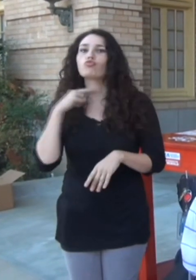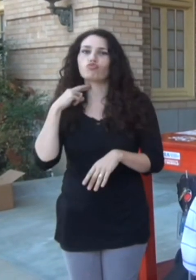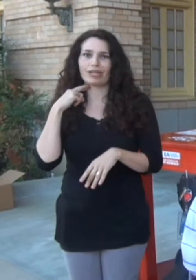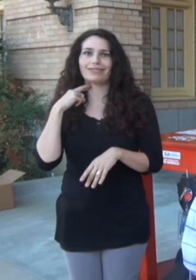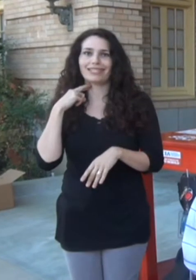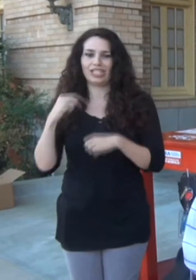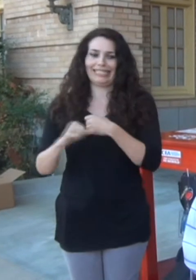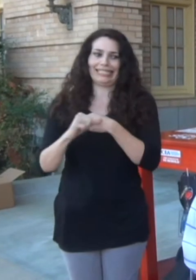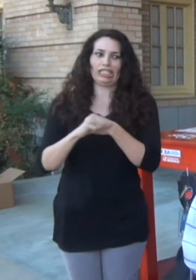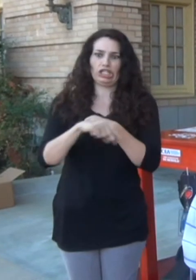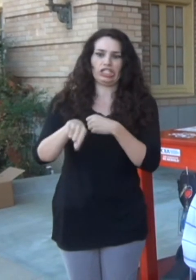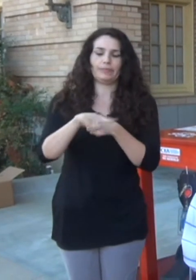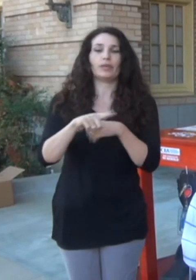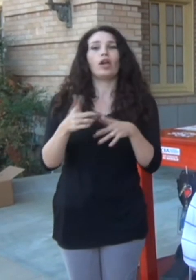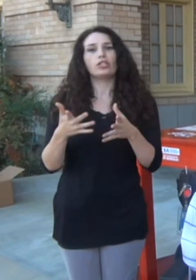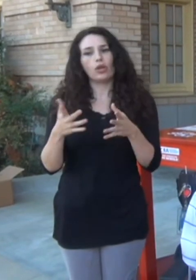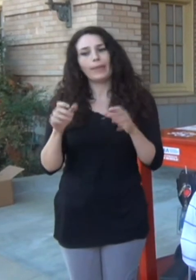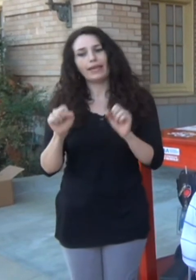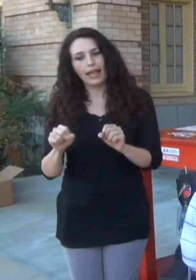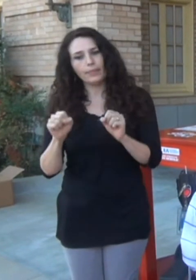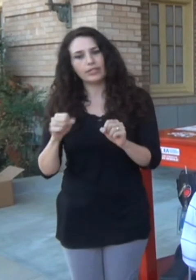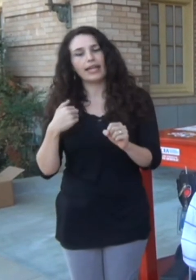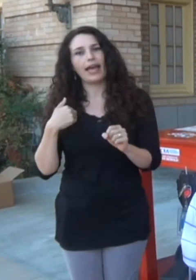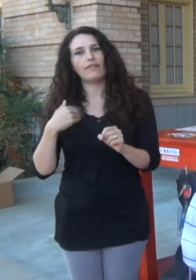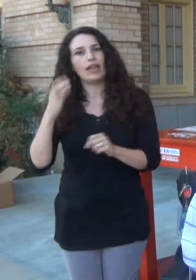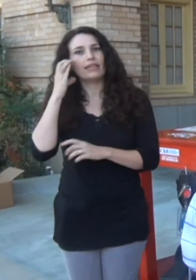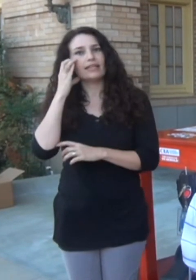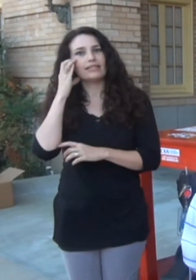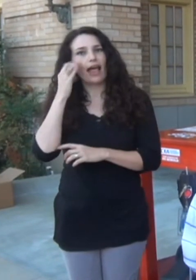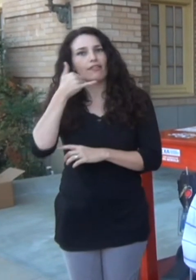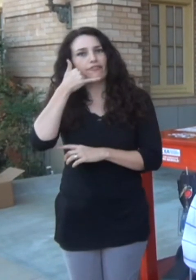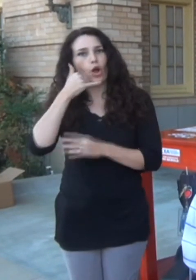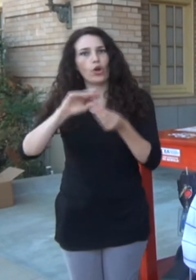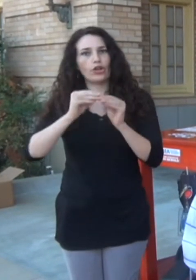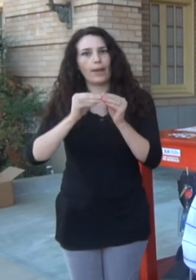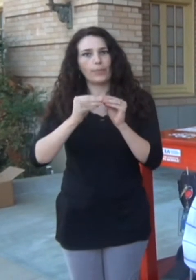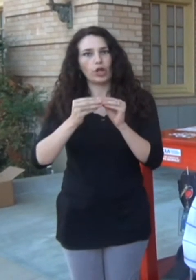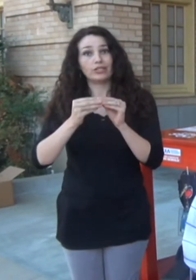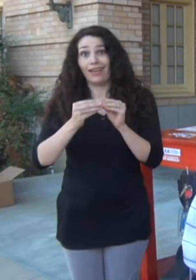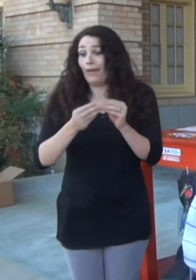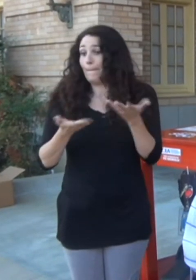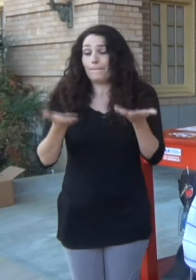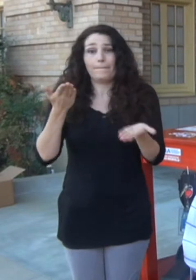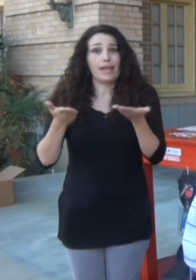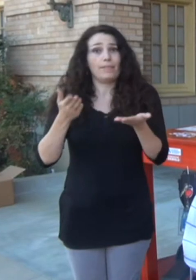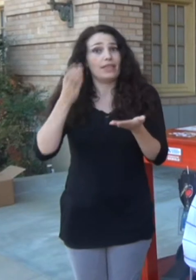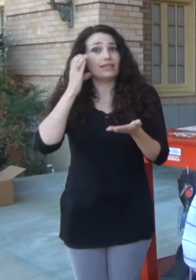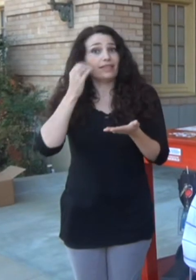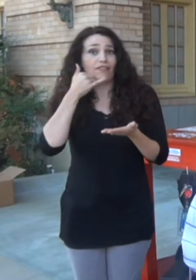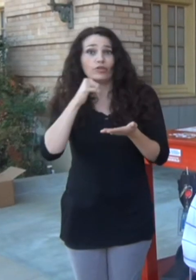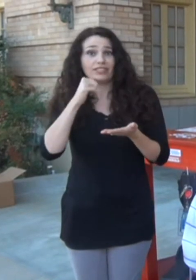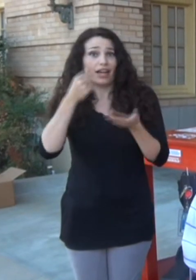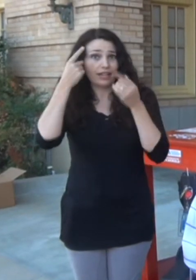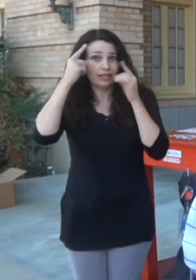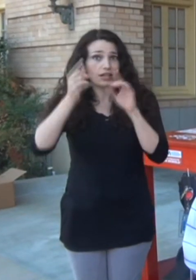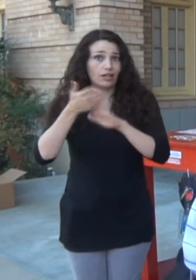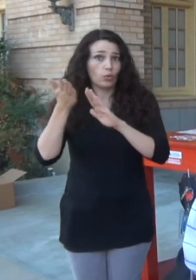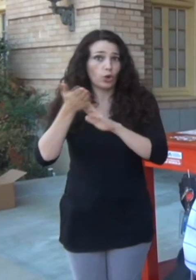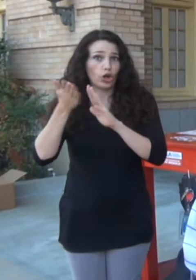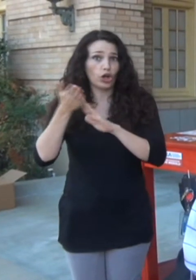being able to have cell phone numbers of individuals, and your cell phone may not work, depending on the hazard in terms of calling, but